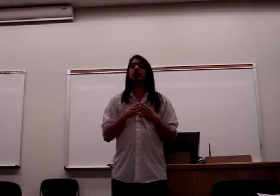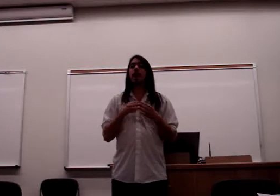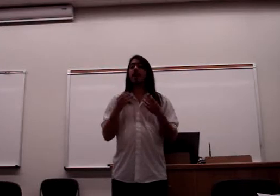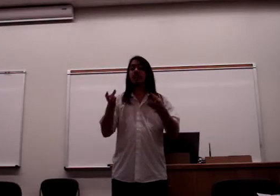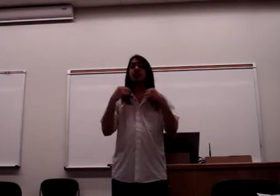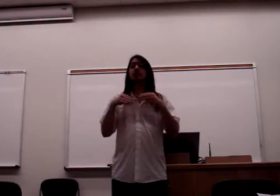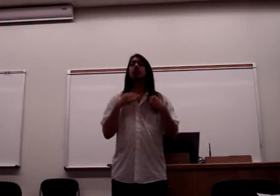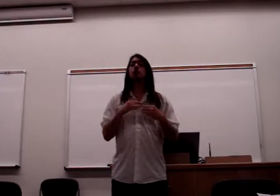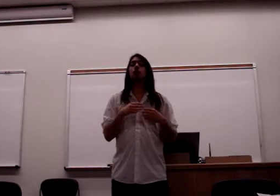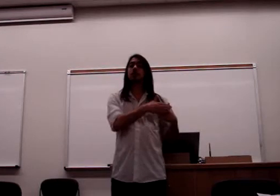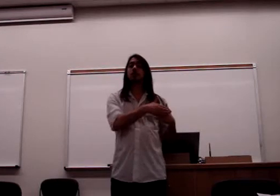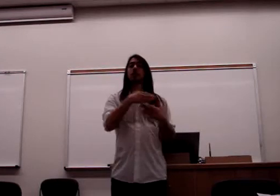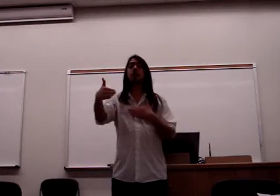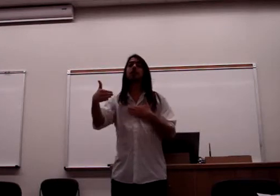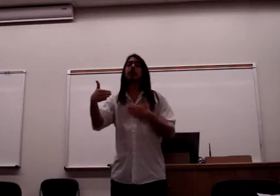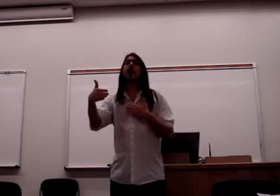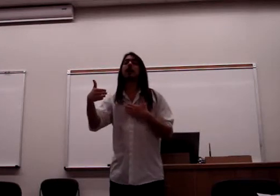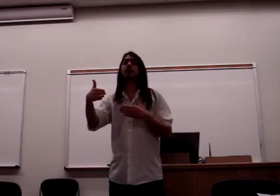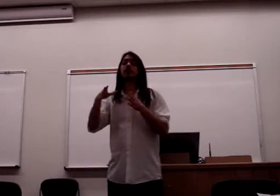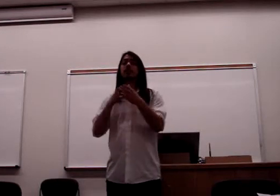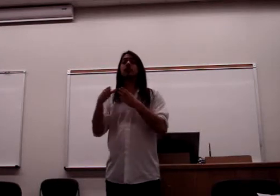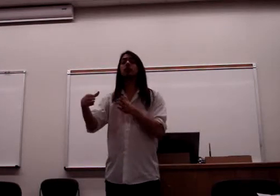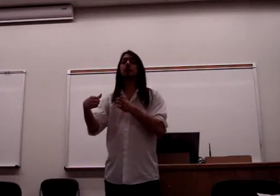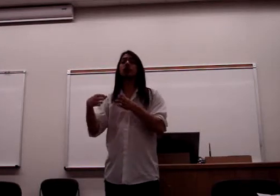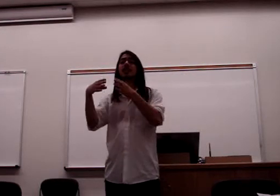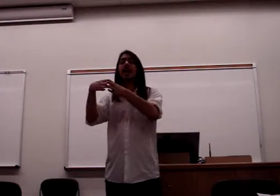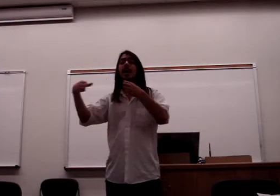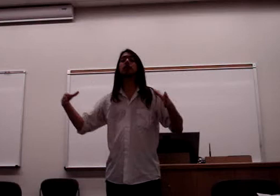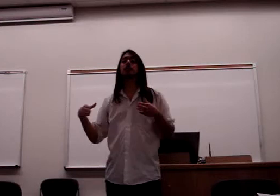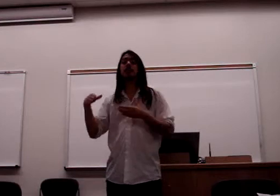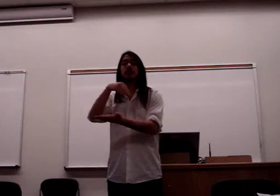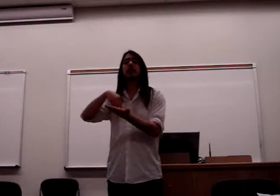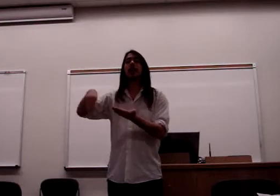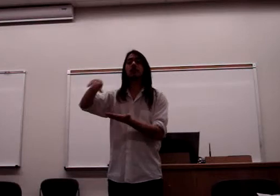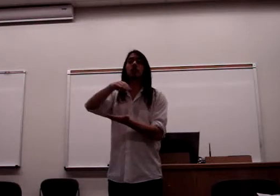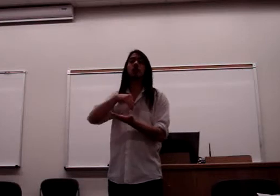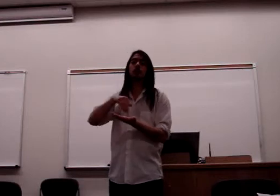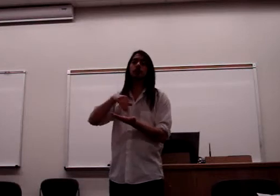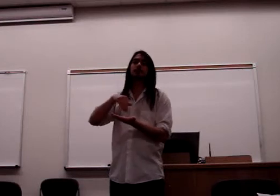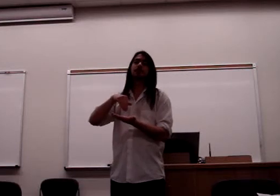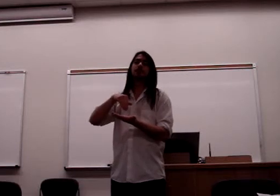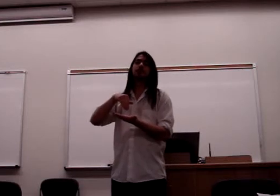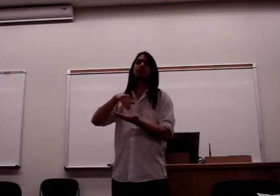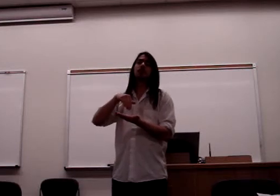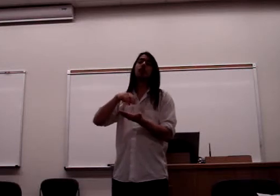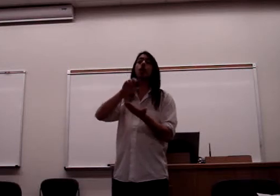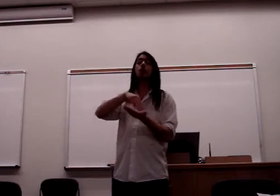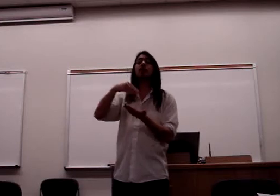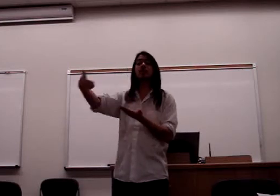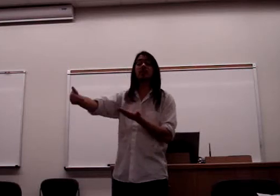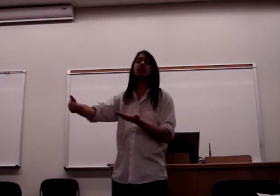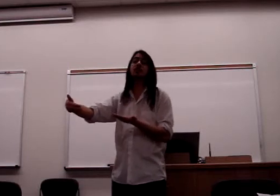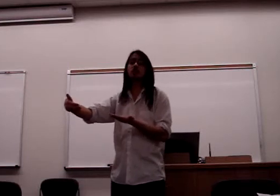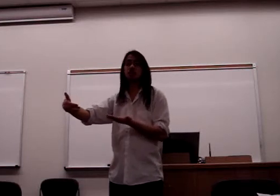And the individual is part of that insofar as they act politically as a group. Now, when can an individual